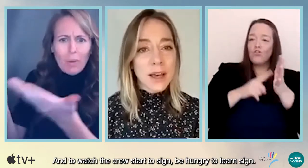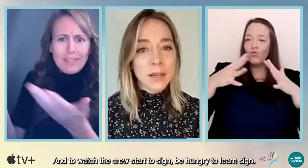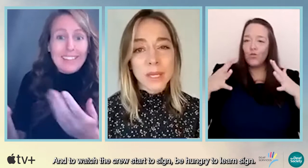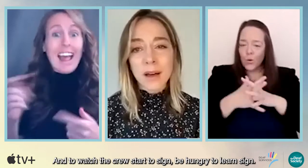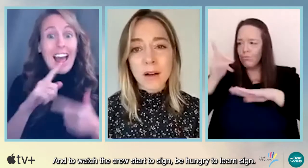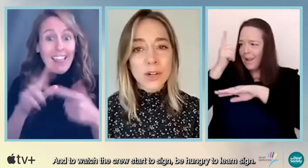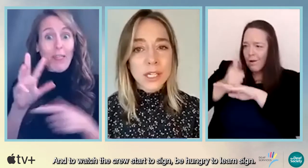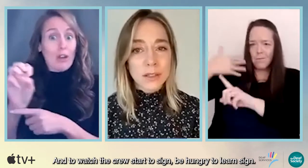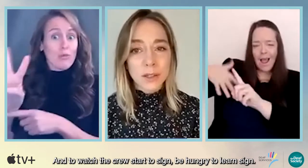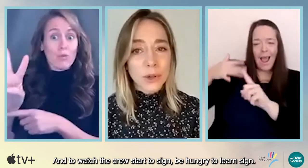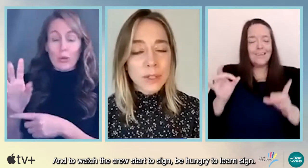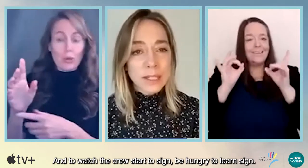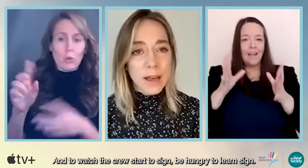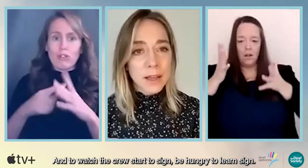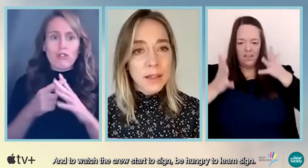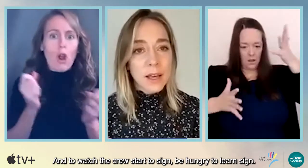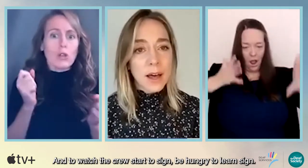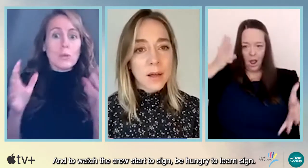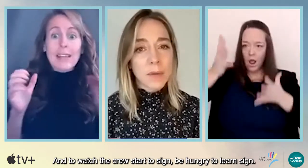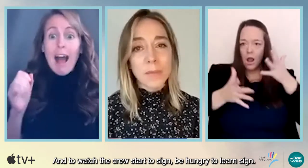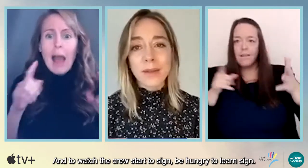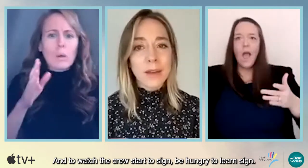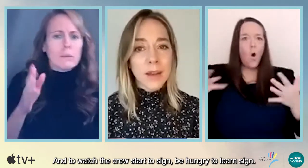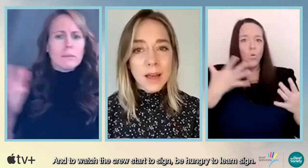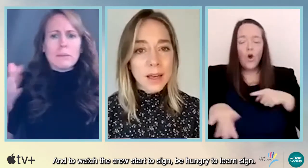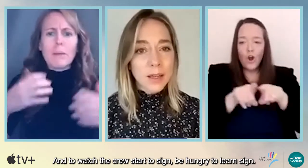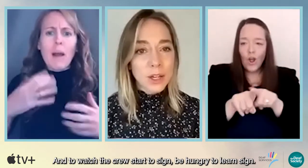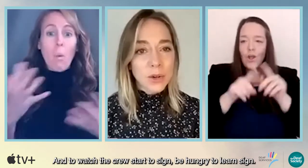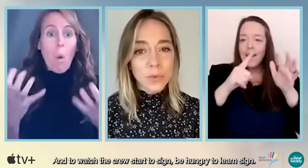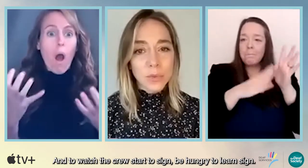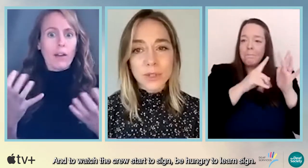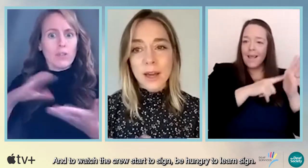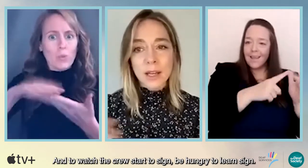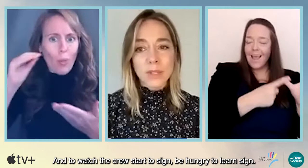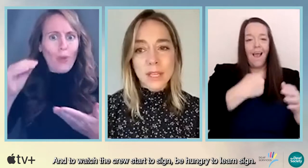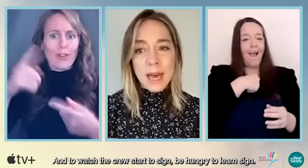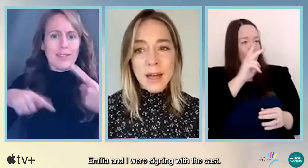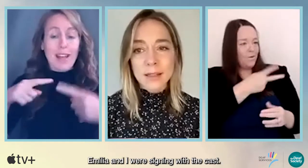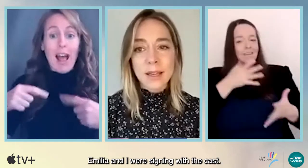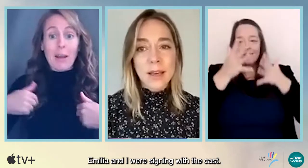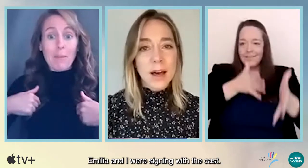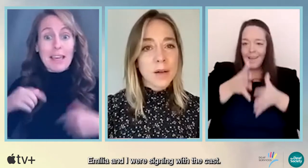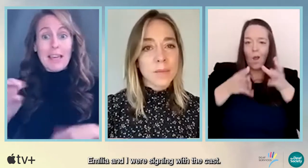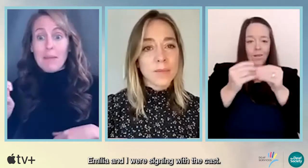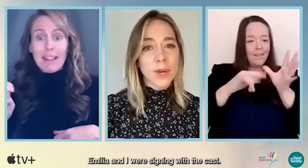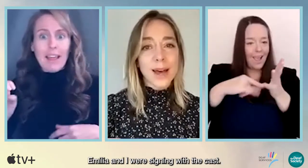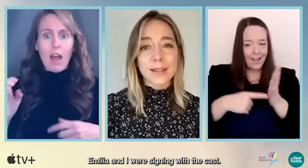to sign, be hungry to learn sign. Amelia and I, were signing with the cast.